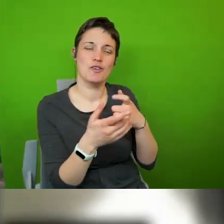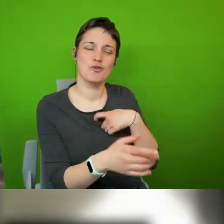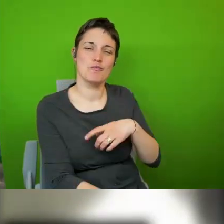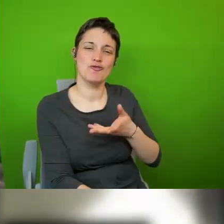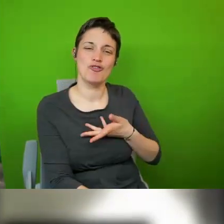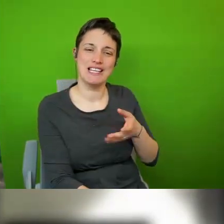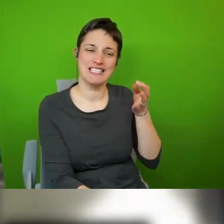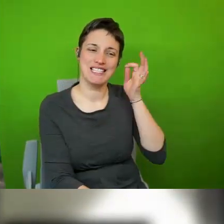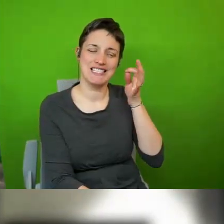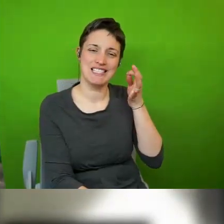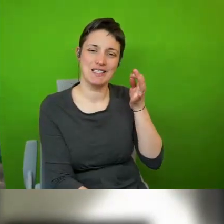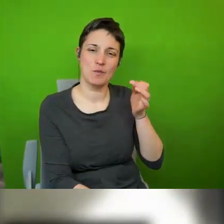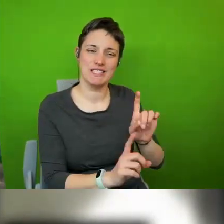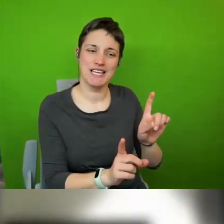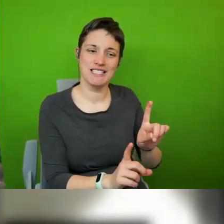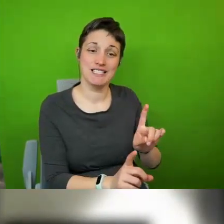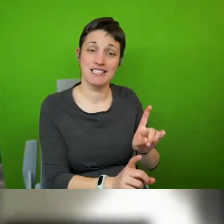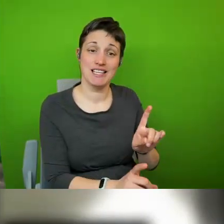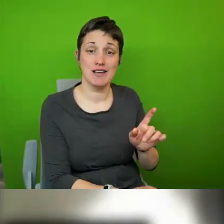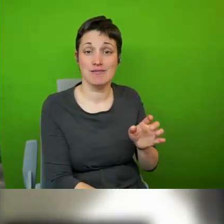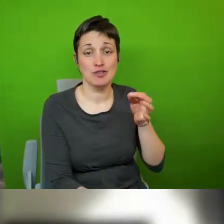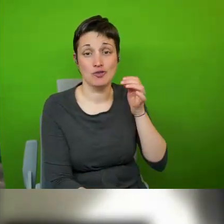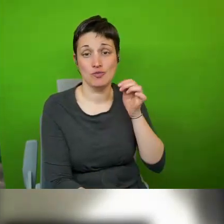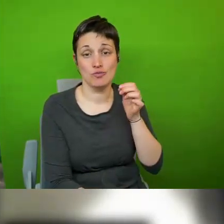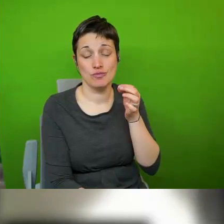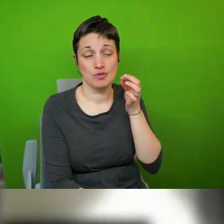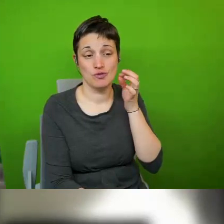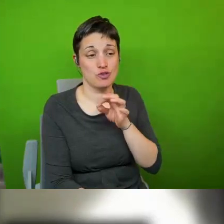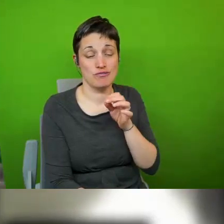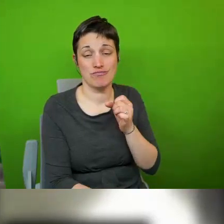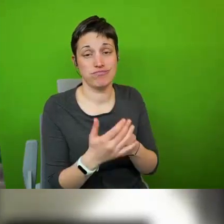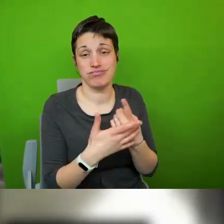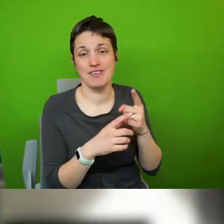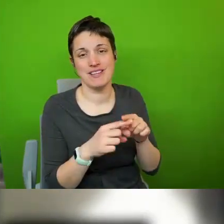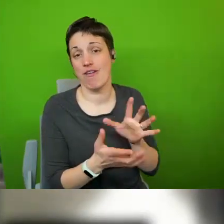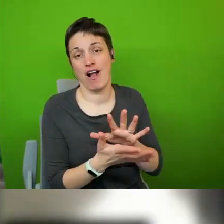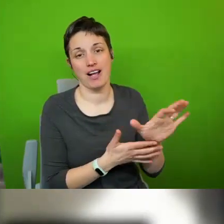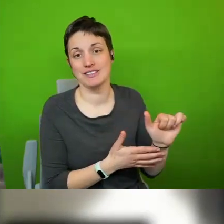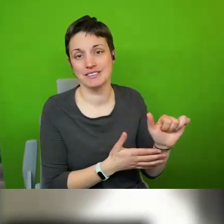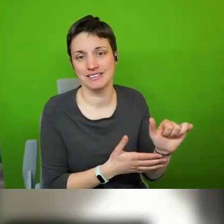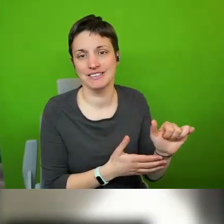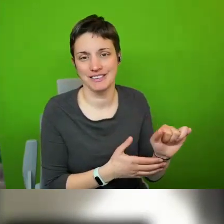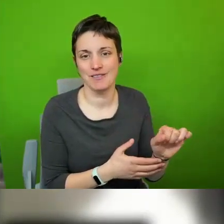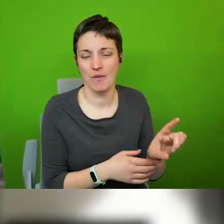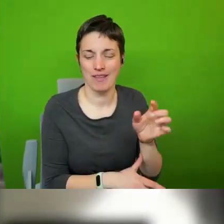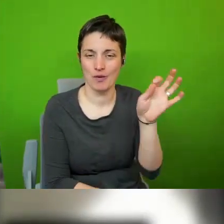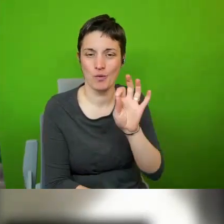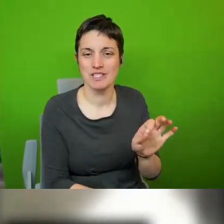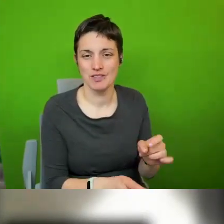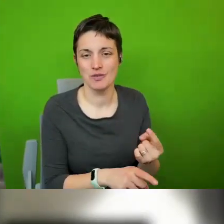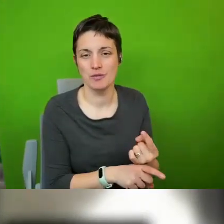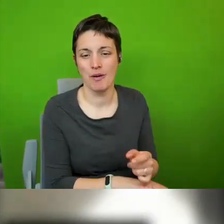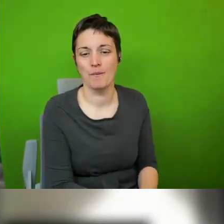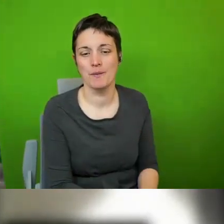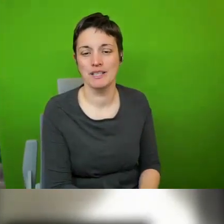and that that's just it's just triggered by the remark of the different cultures of human rights and in which human rights cities